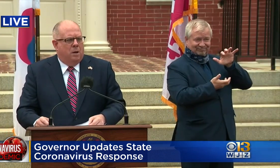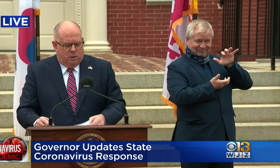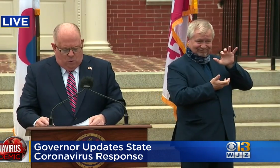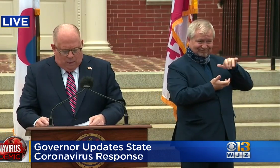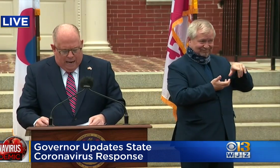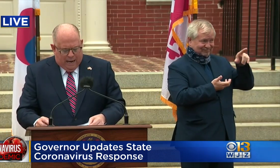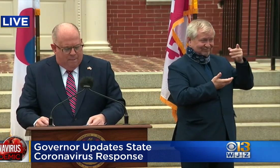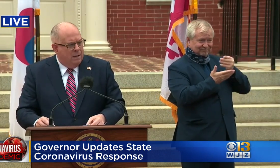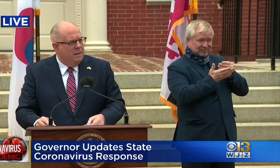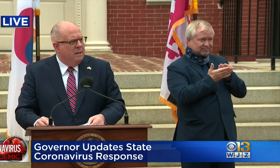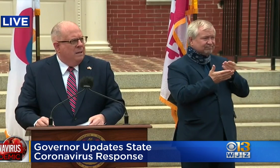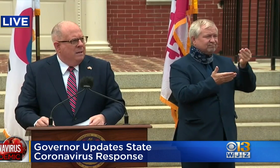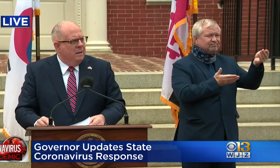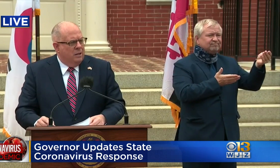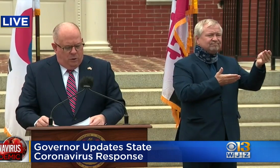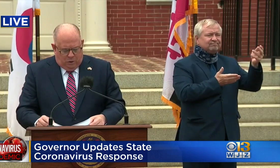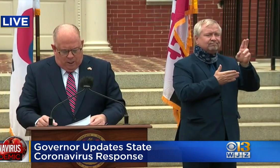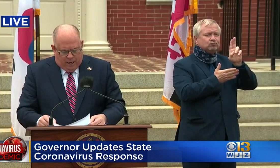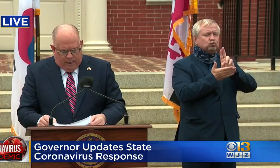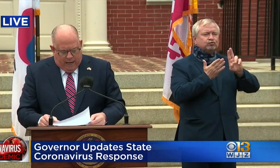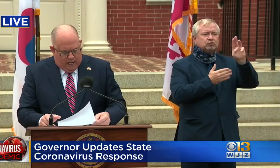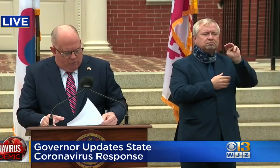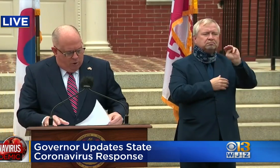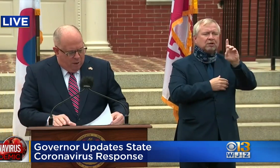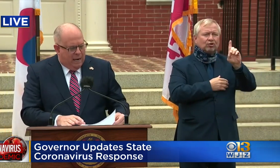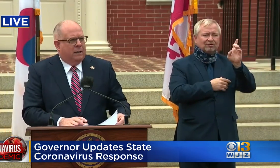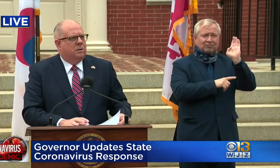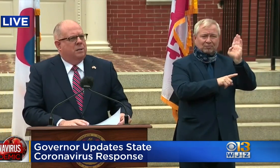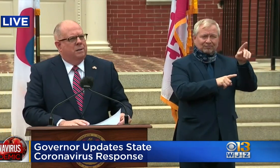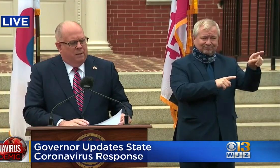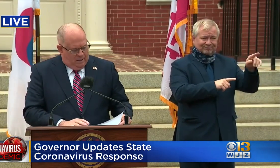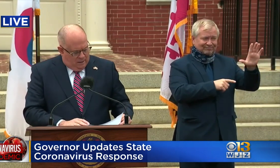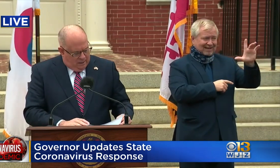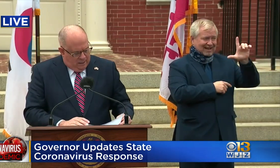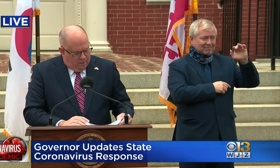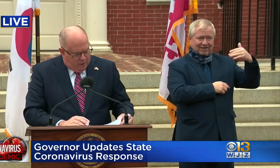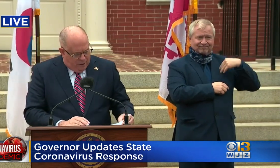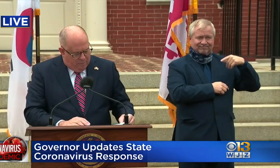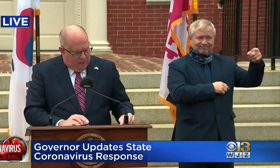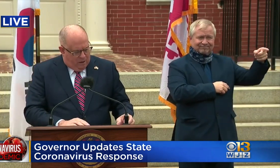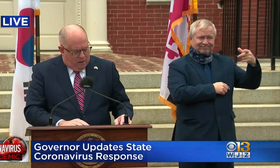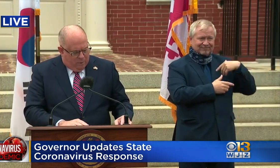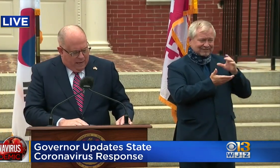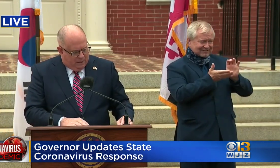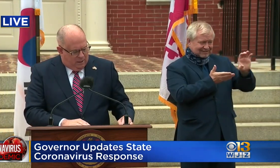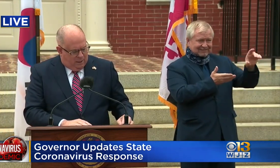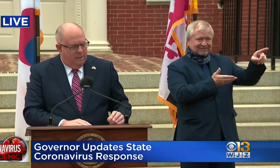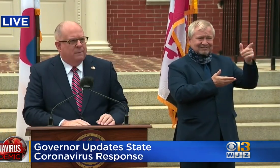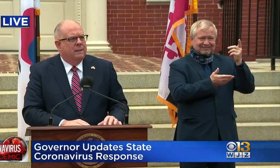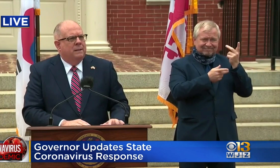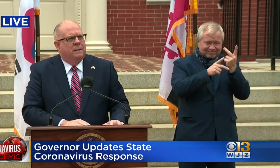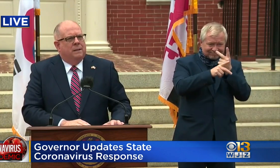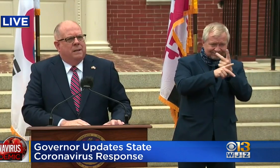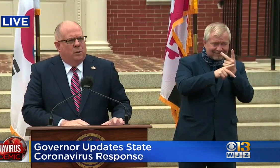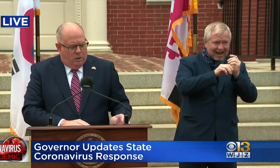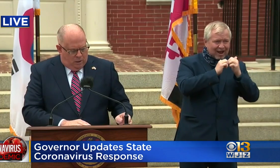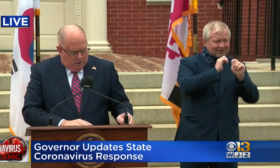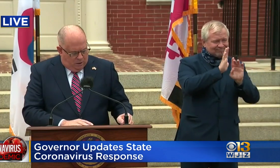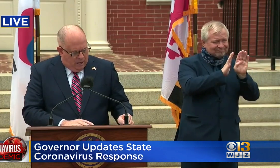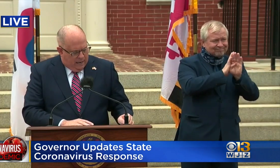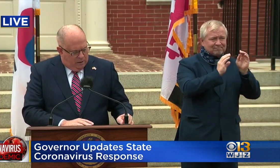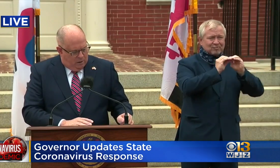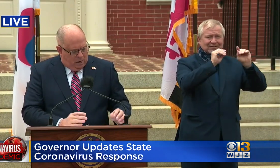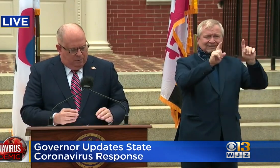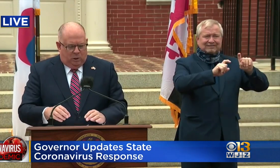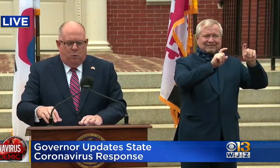Baltimore Lab use cutting-edge robotics to build up their capacity in order